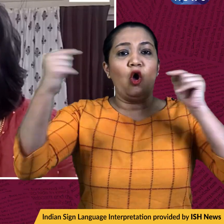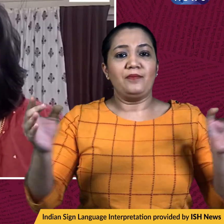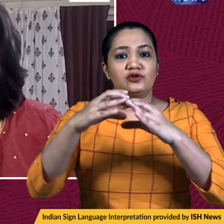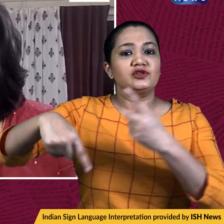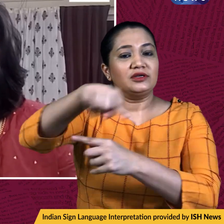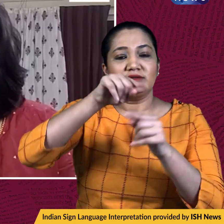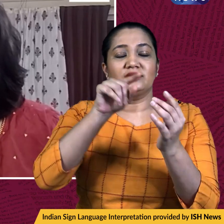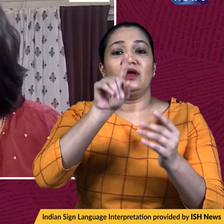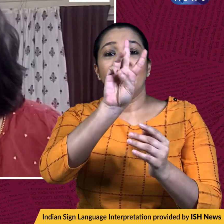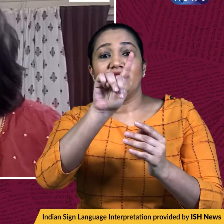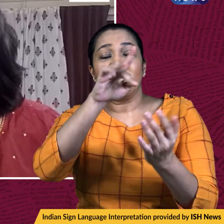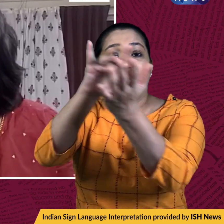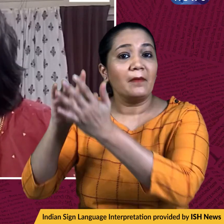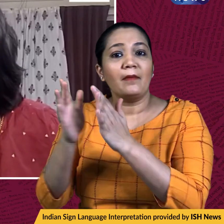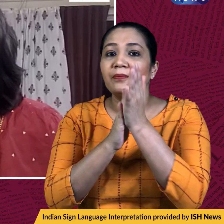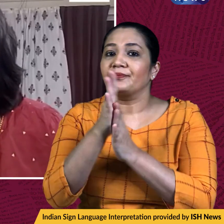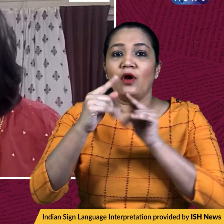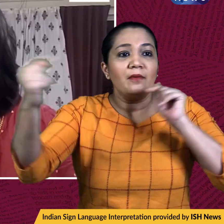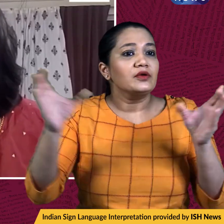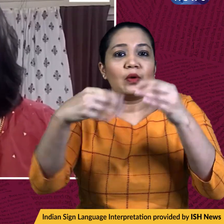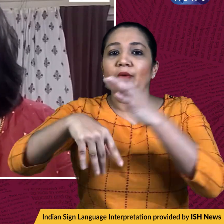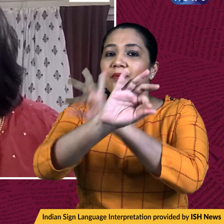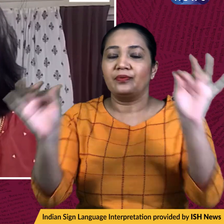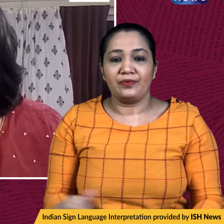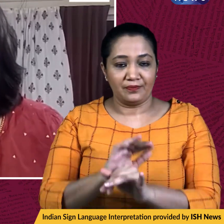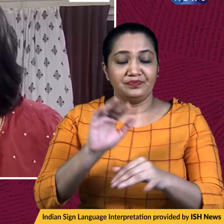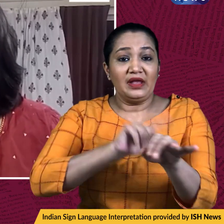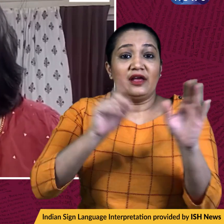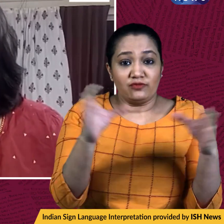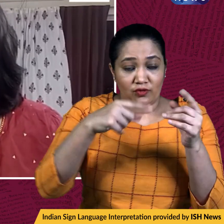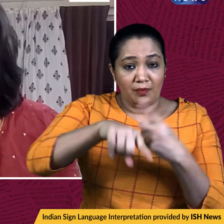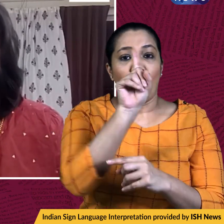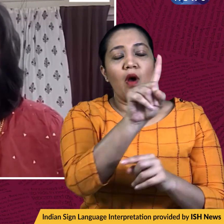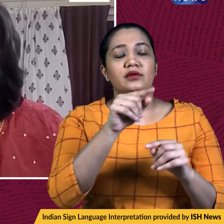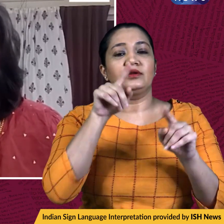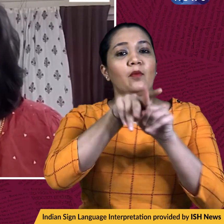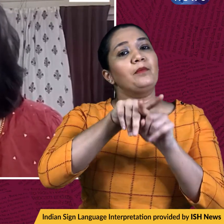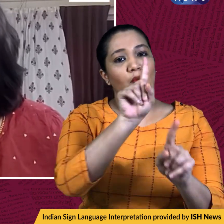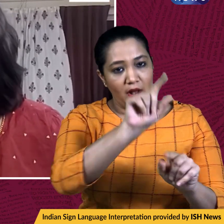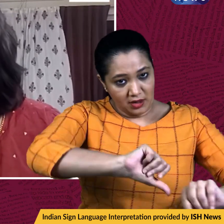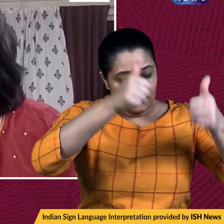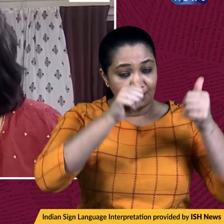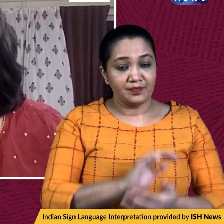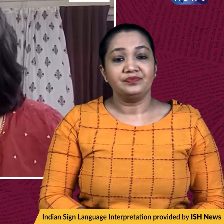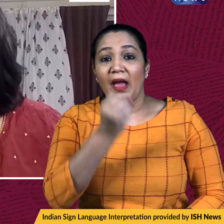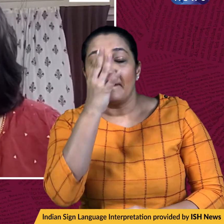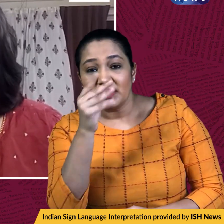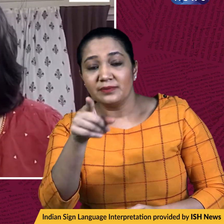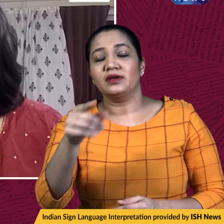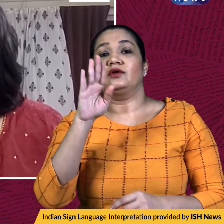in 31 municipalities. In the meantime, the left front has won one municipality, while the BJP and the